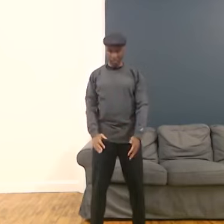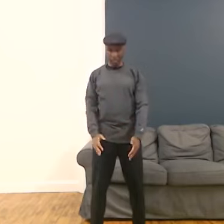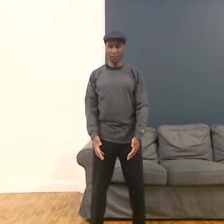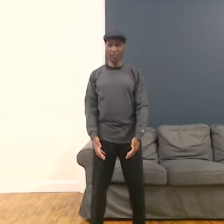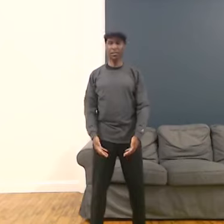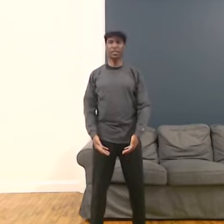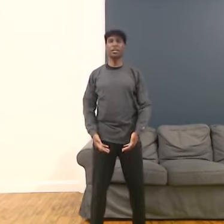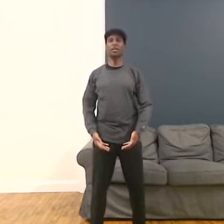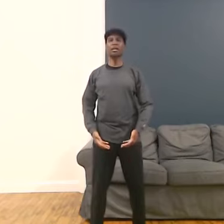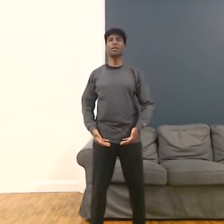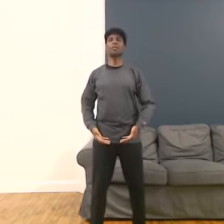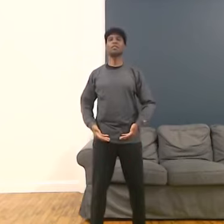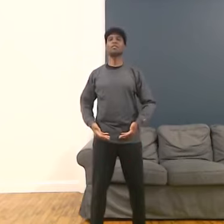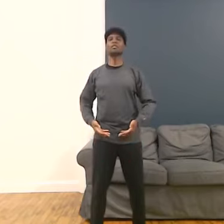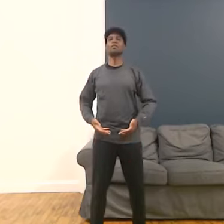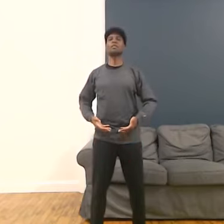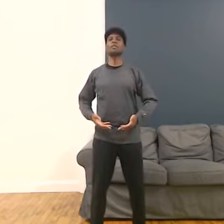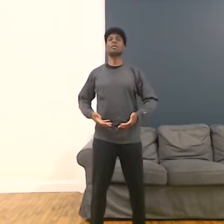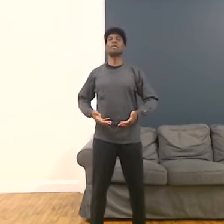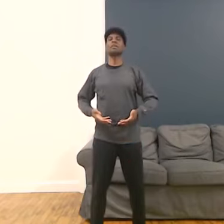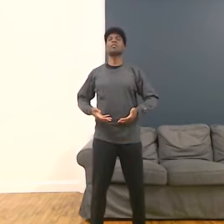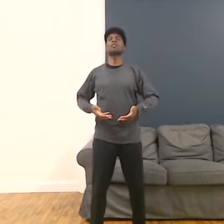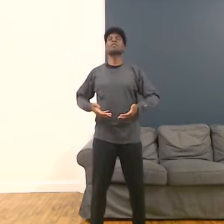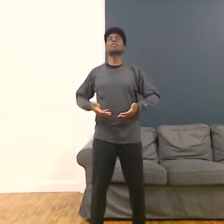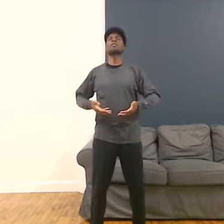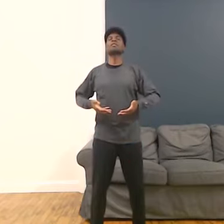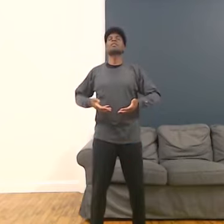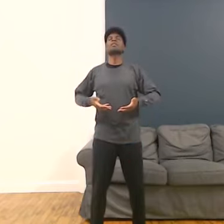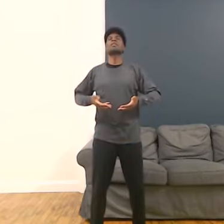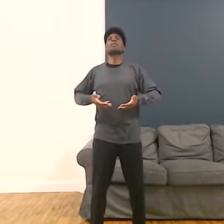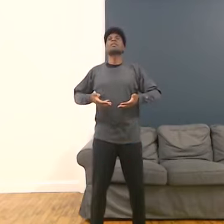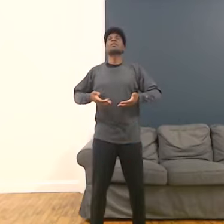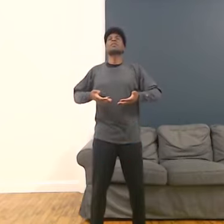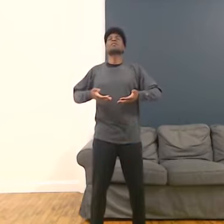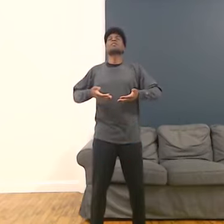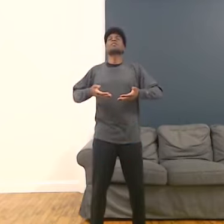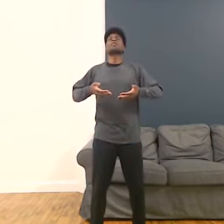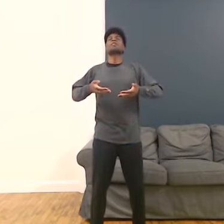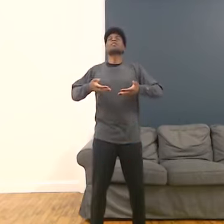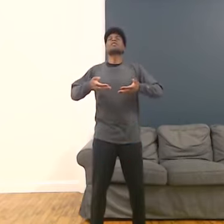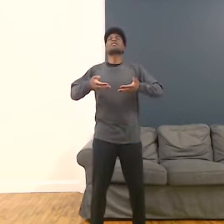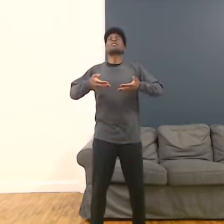So inhale. Loves over here. Hands come up to the heart.